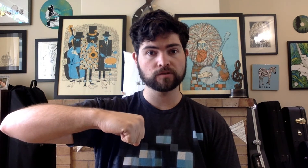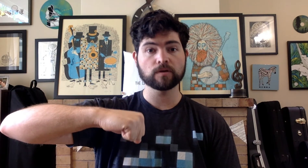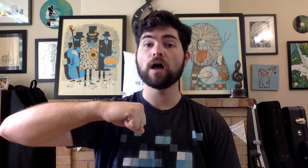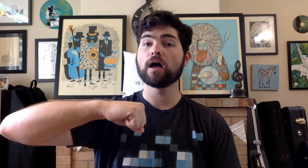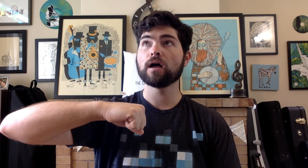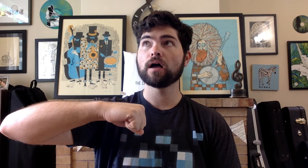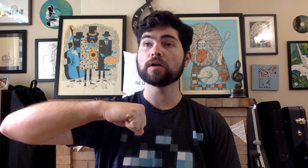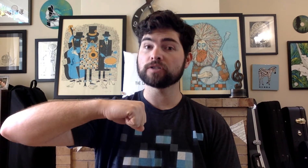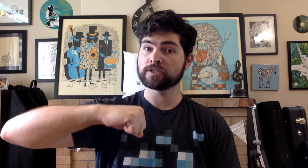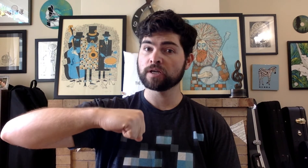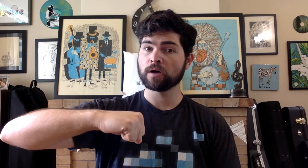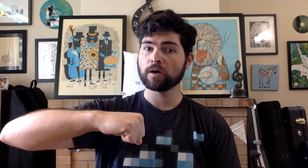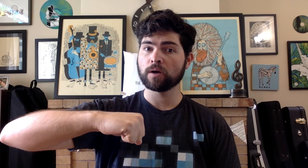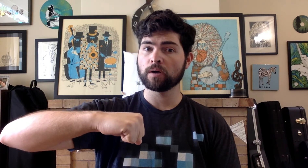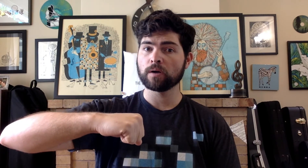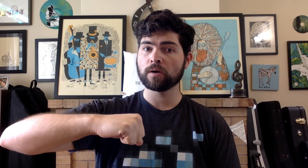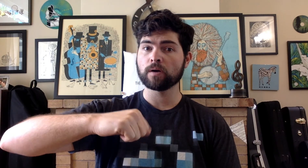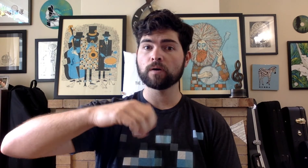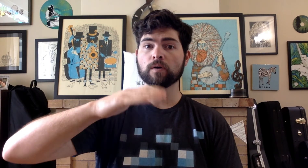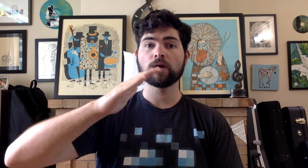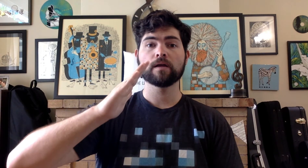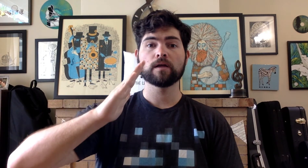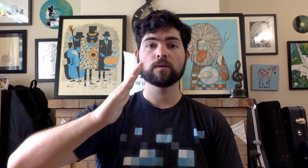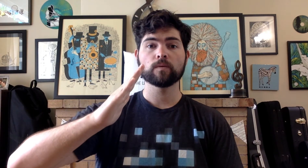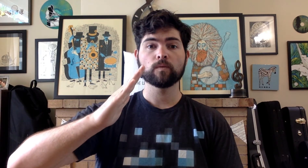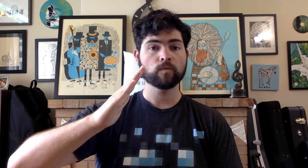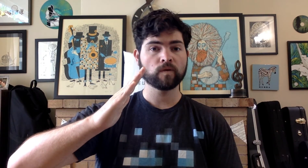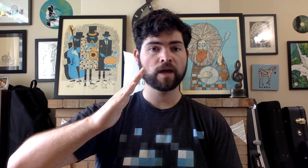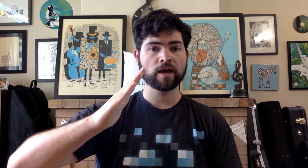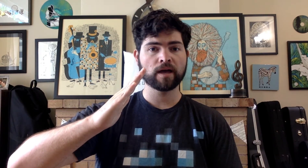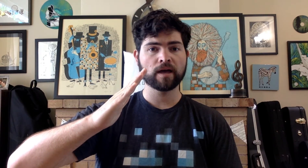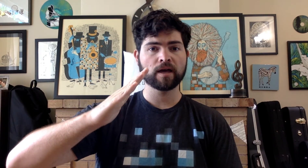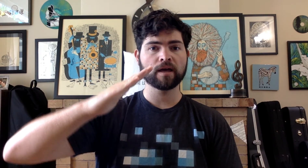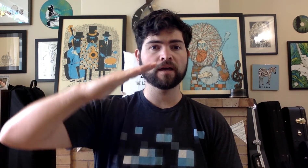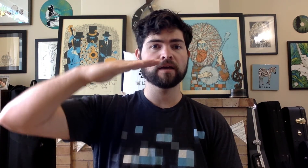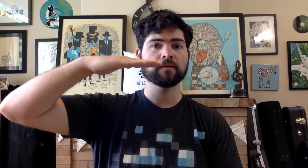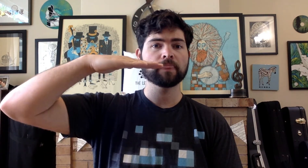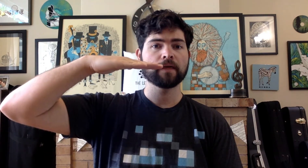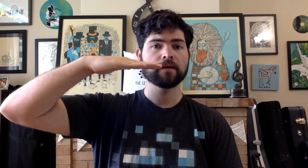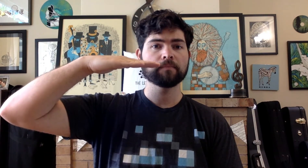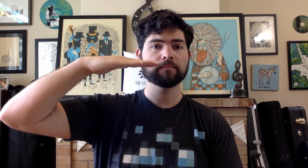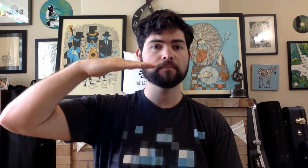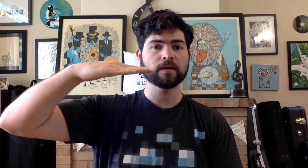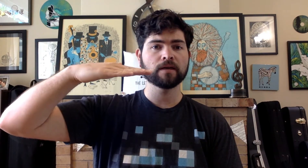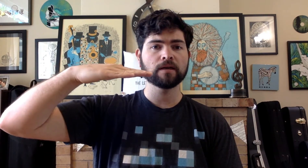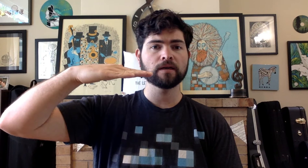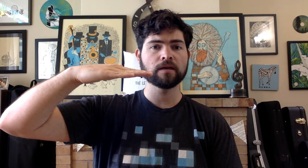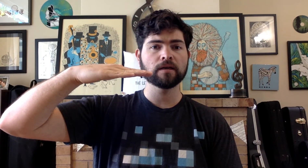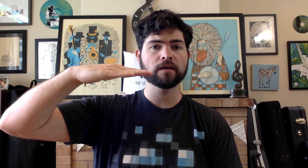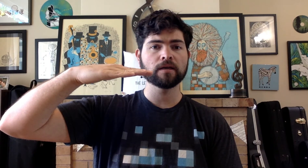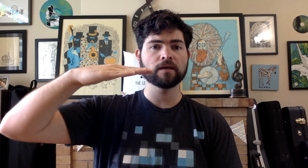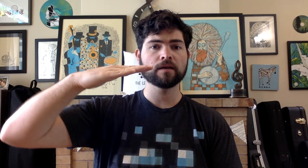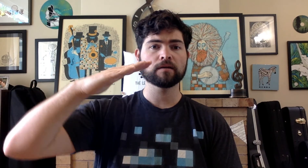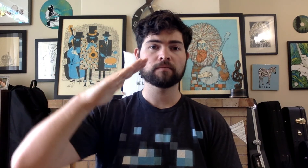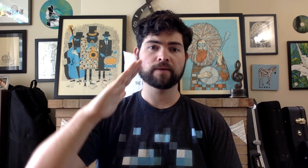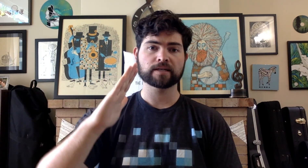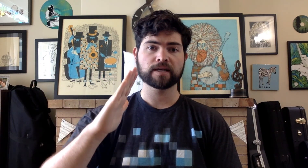do re mi back down